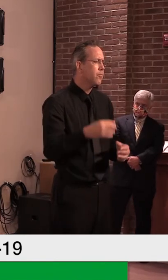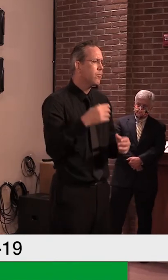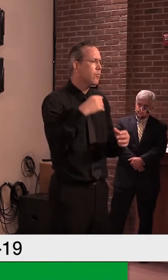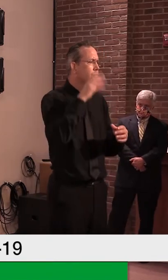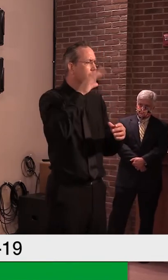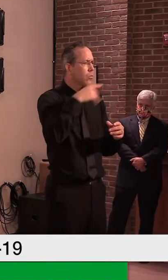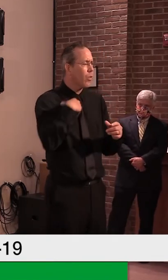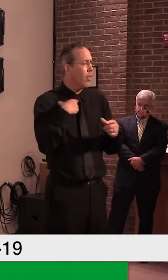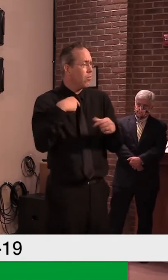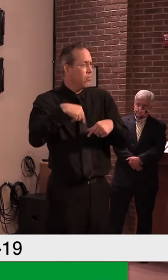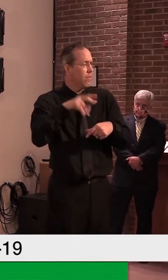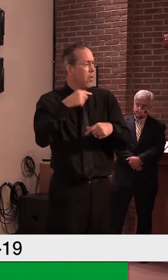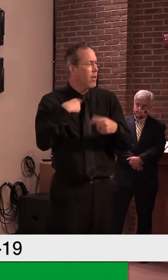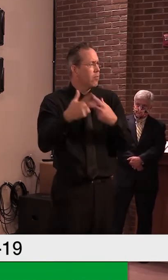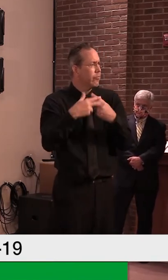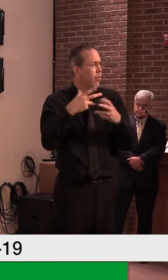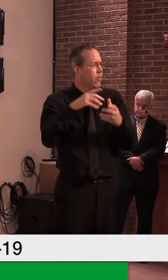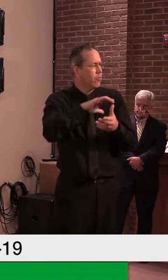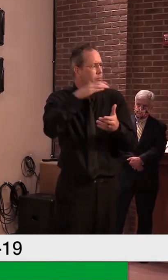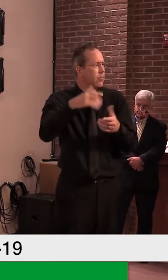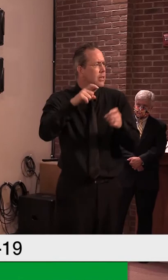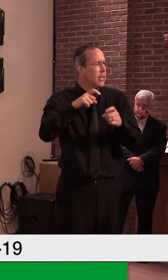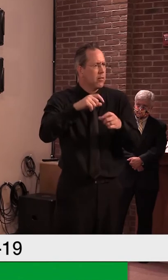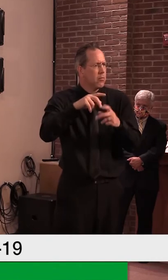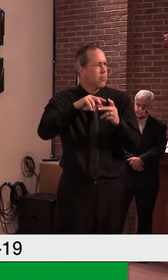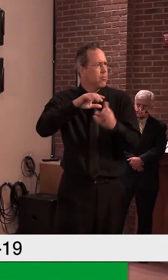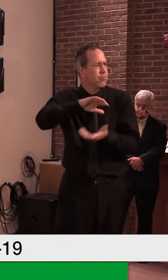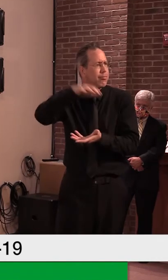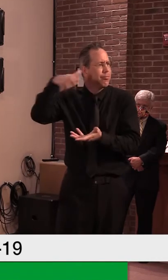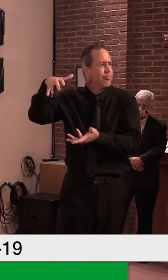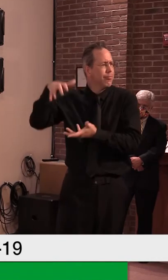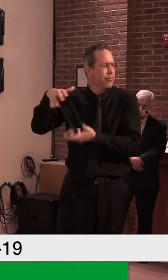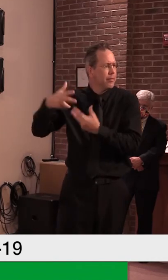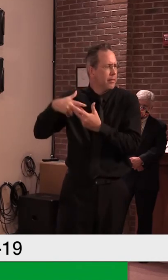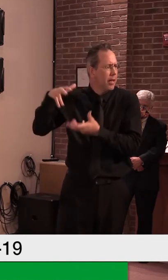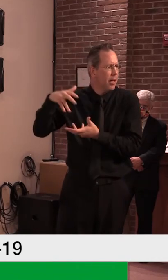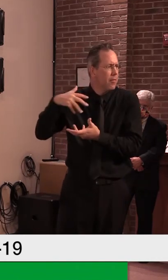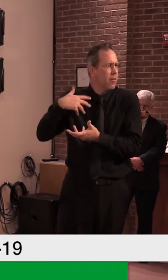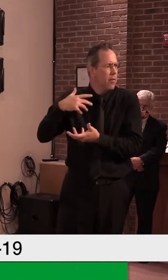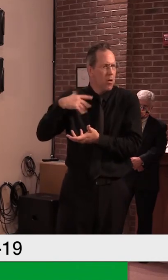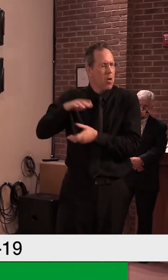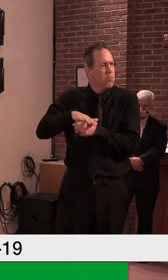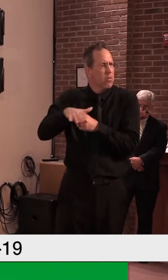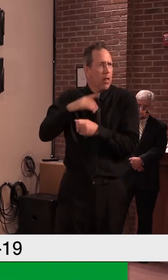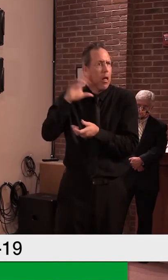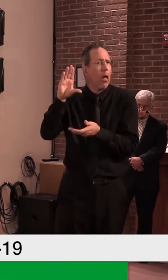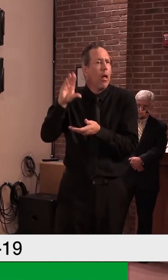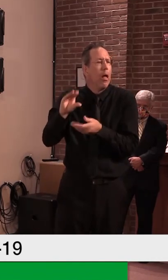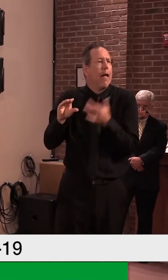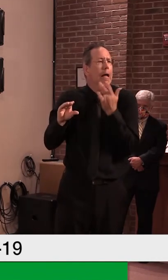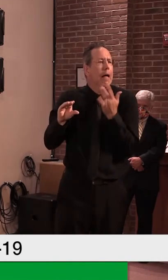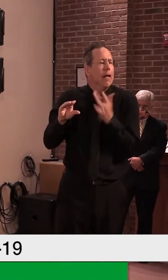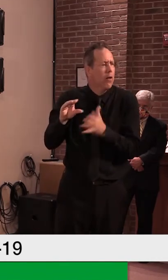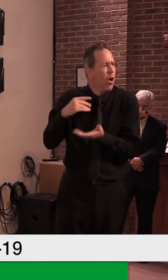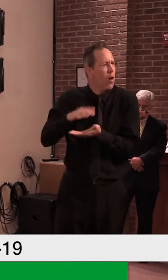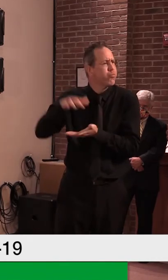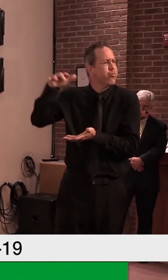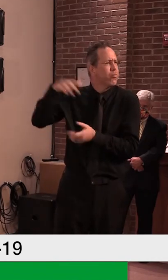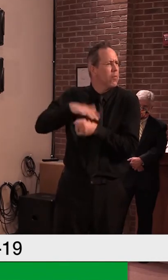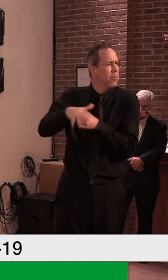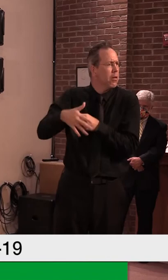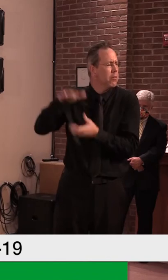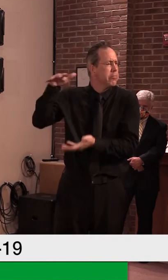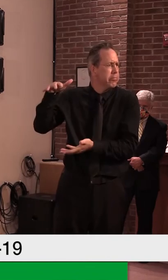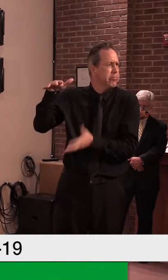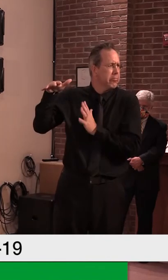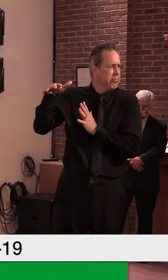on hand for the tests that we do do in state. So there were not a risk of running out precipitously, uh, like happened in March